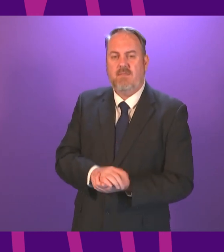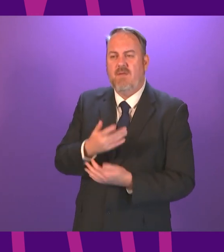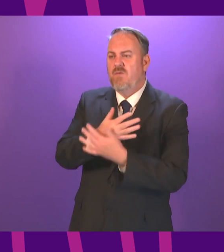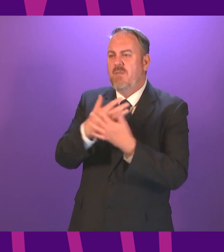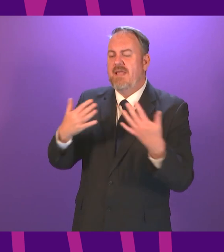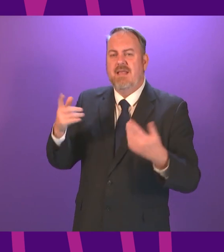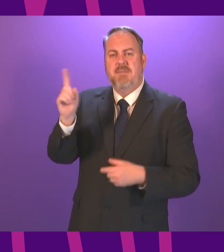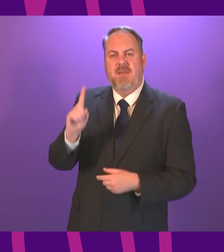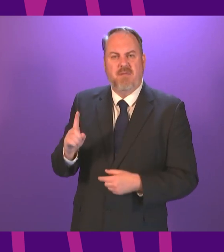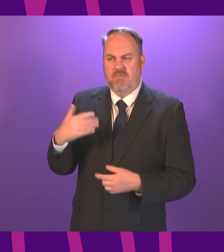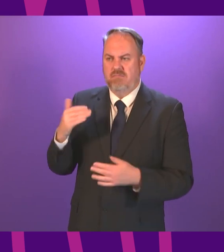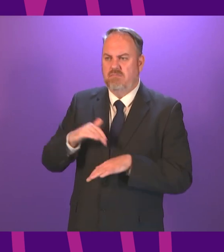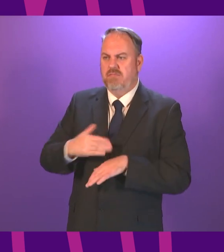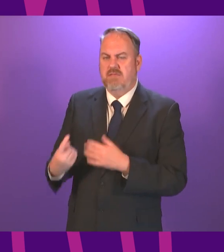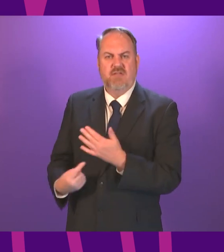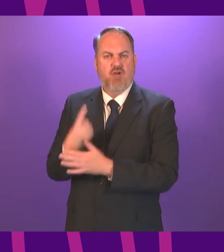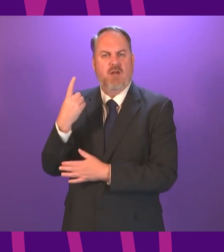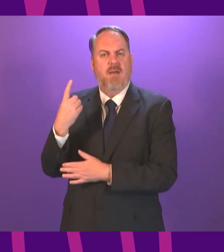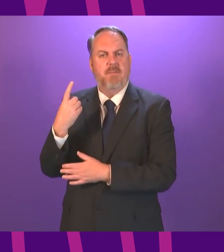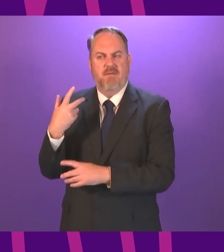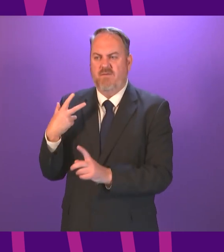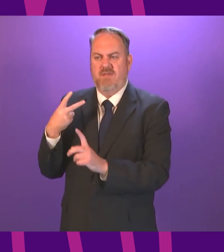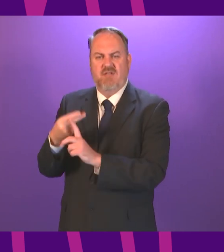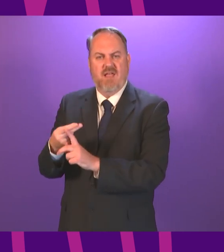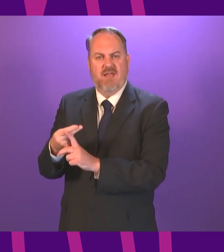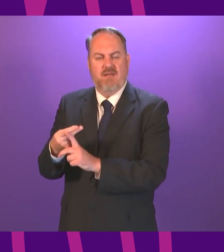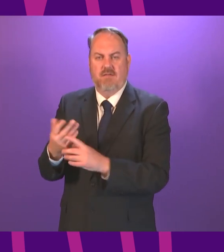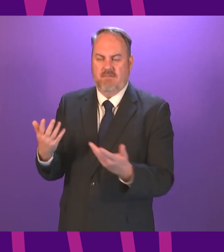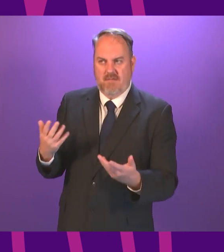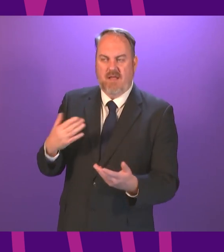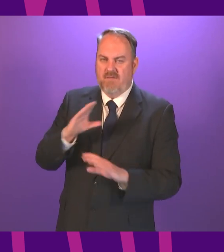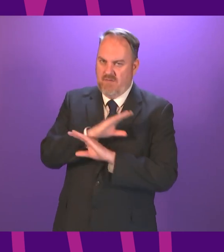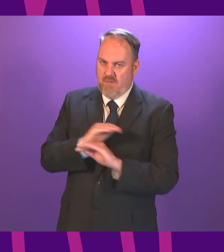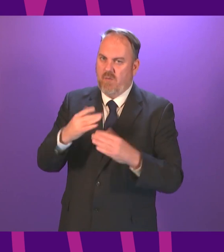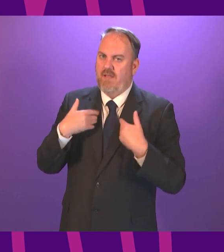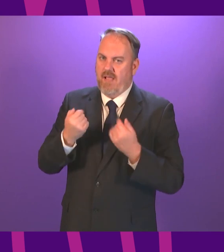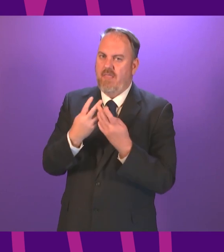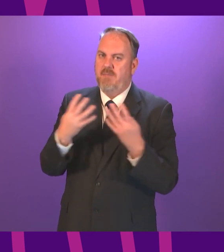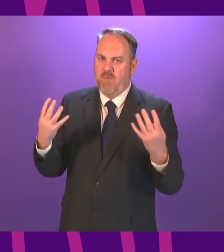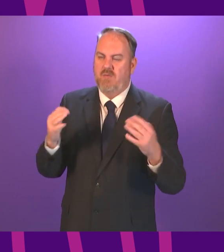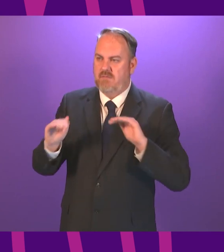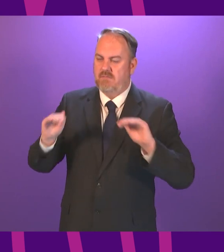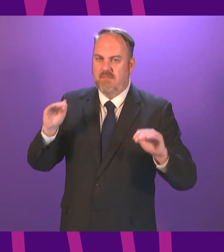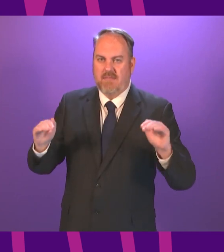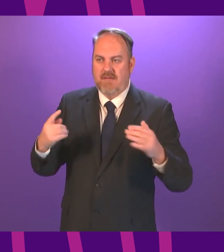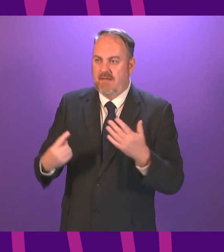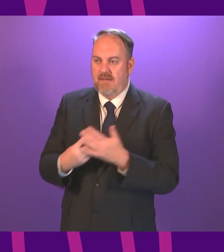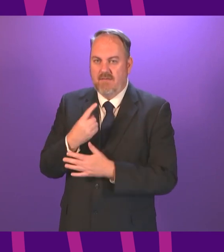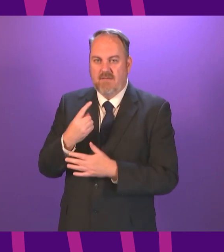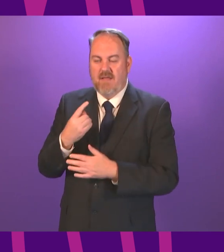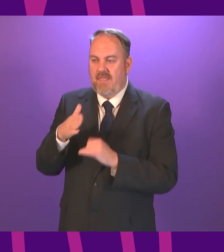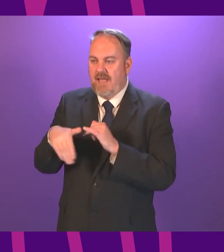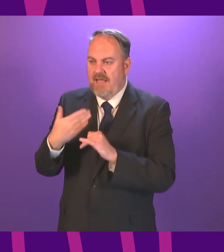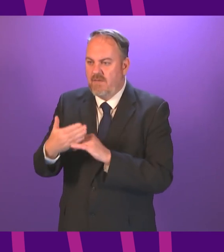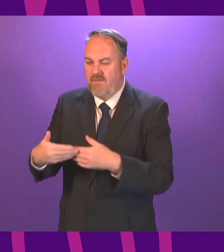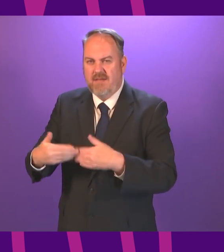which a number of members have mentioned across the chamber I have made it very clear to health boards right across Scotland that when they get towards the end of